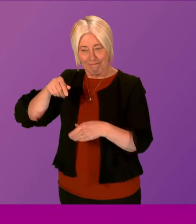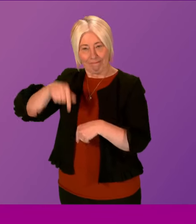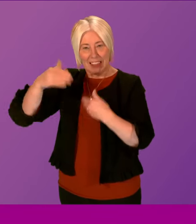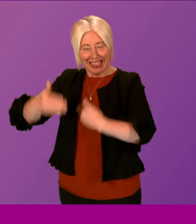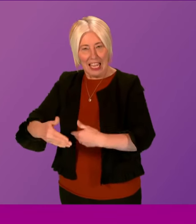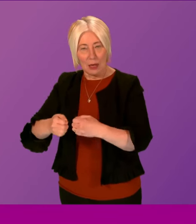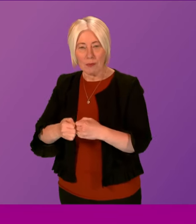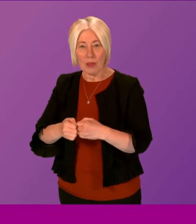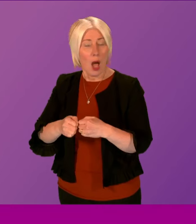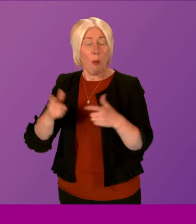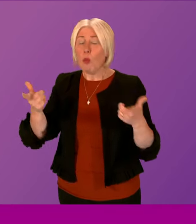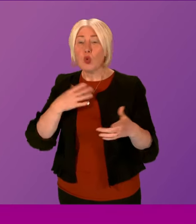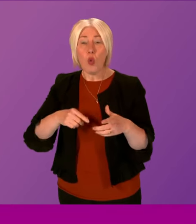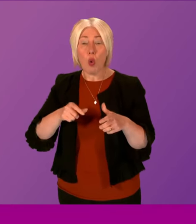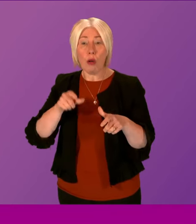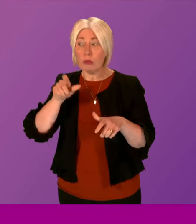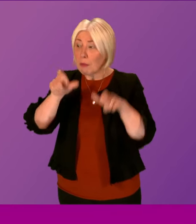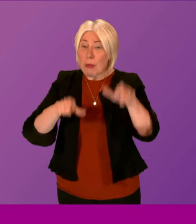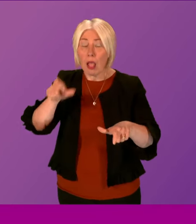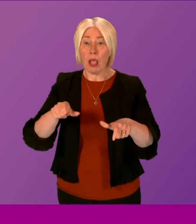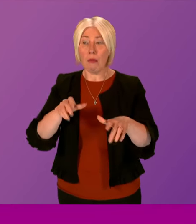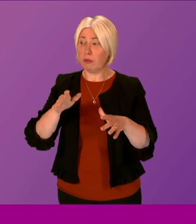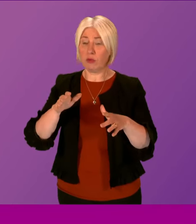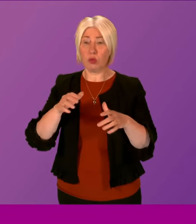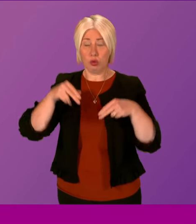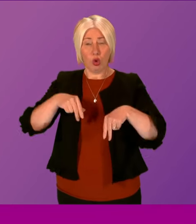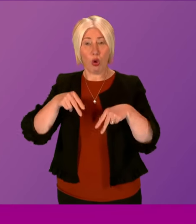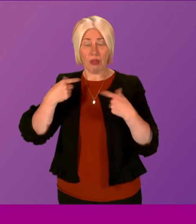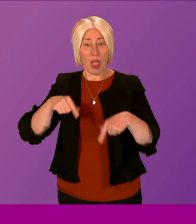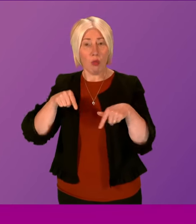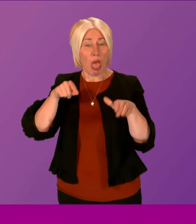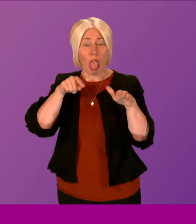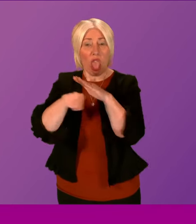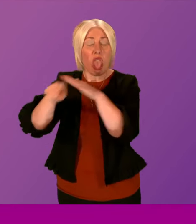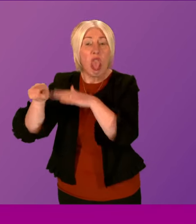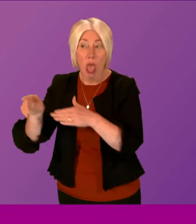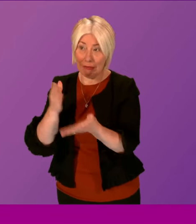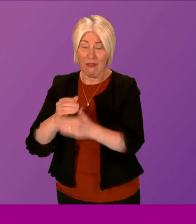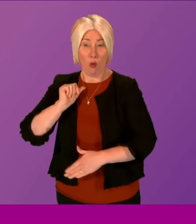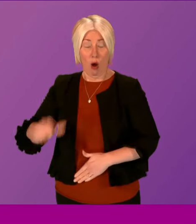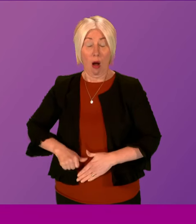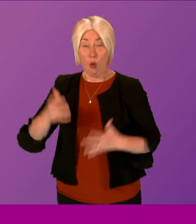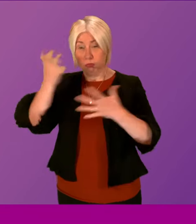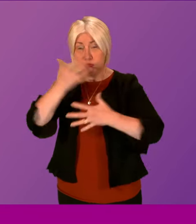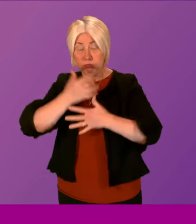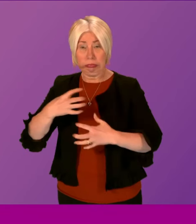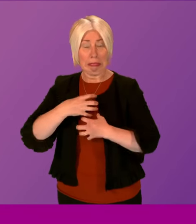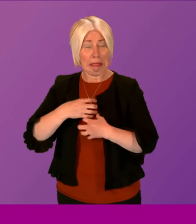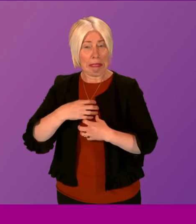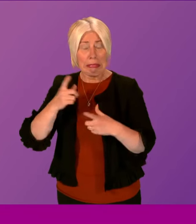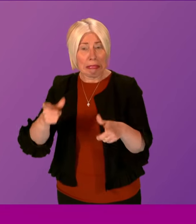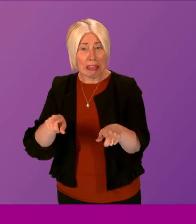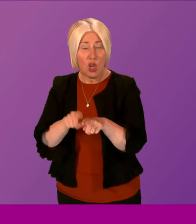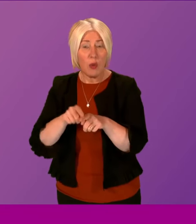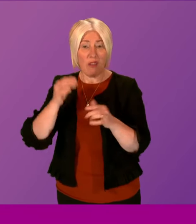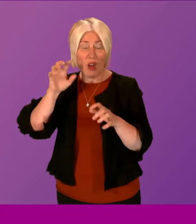livestock worrying are significant. They're traumatic often to farmers, of course, to the livestock indeed, but